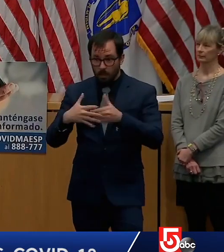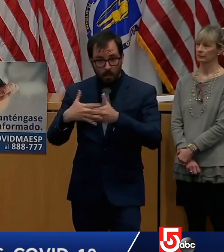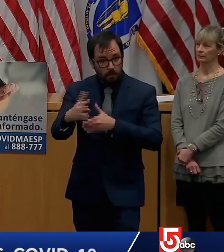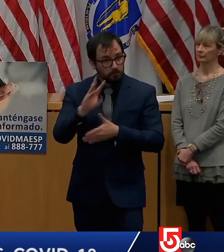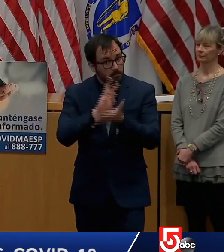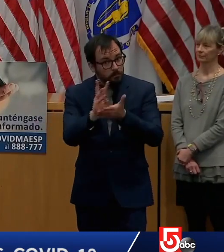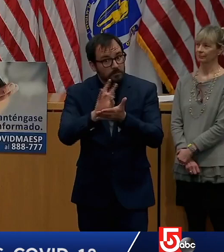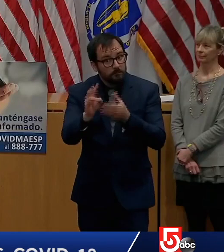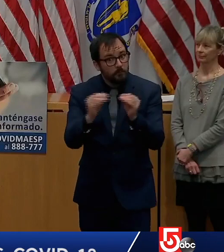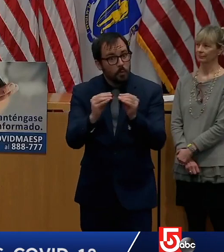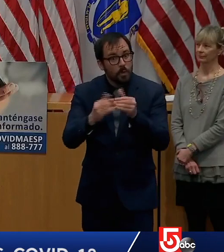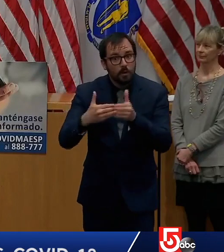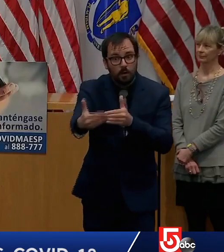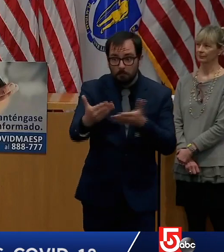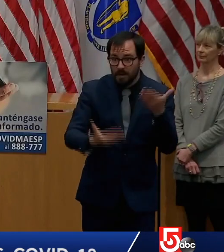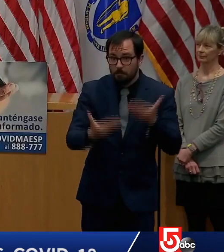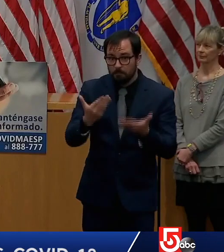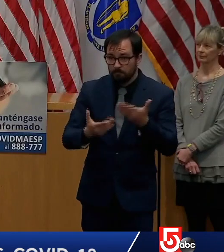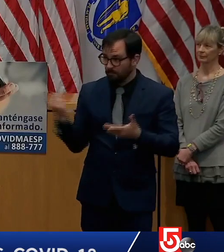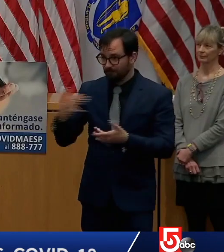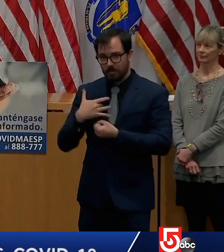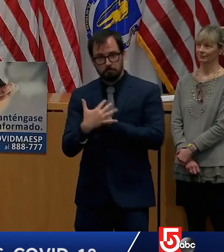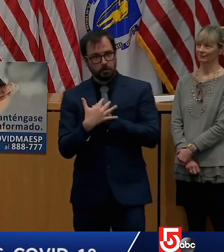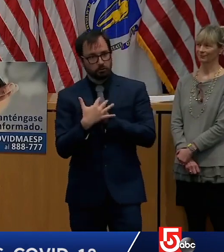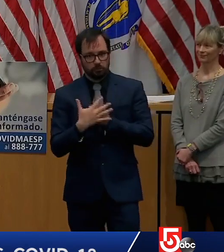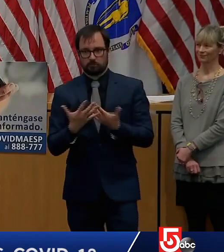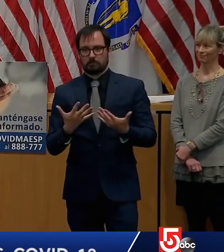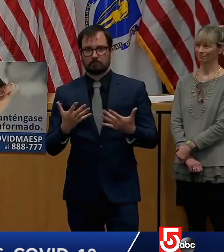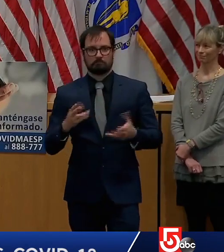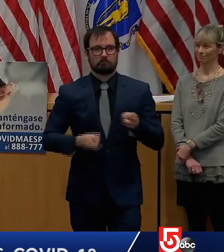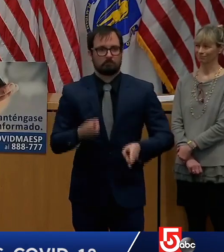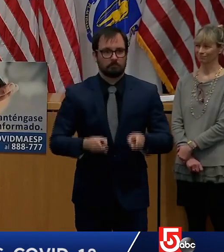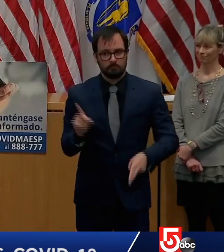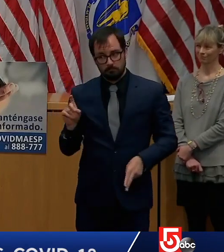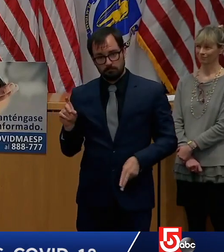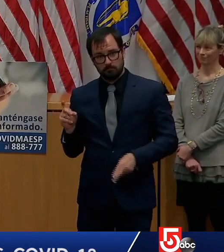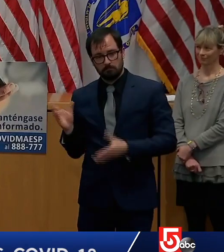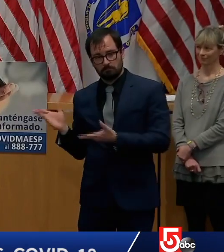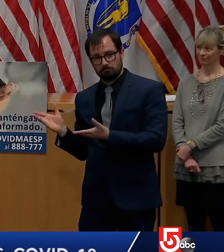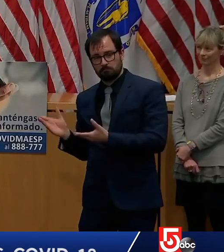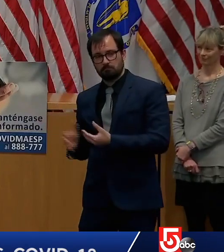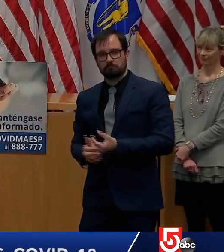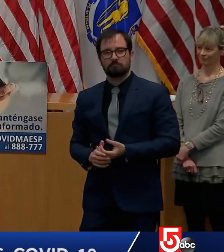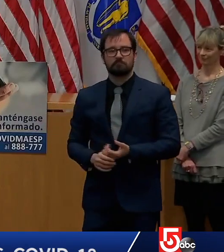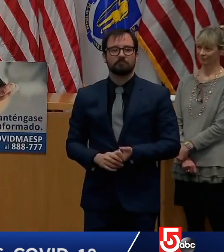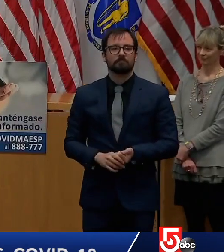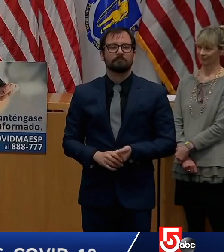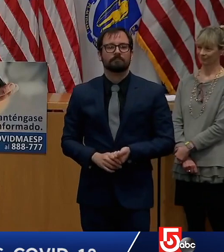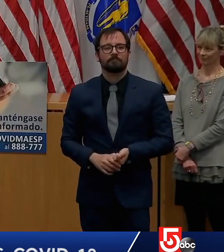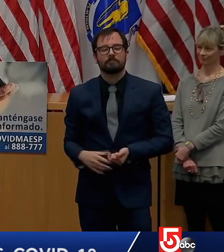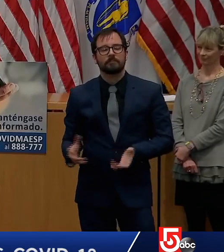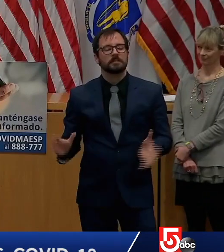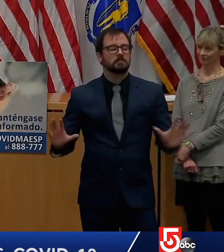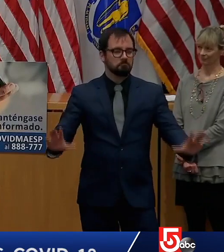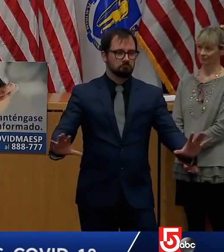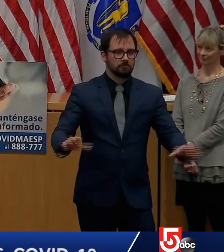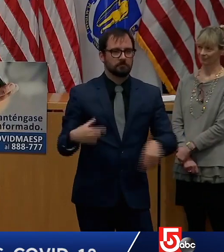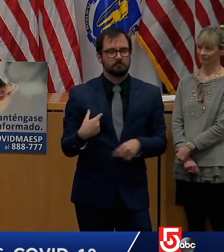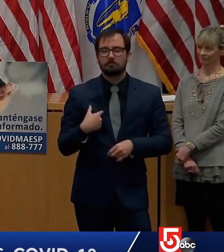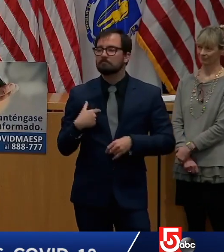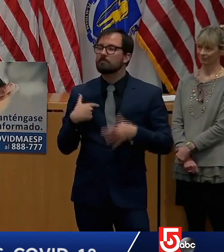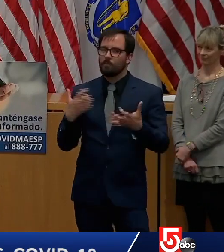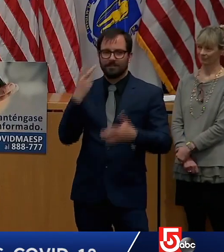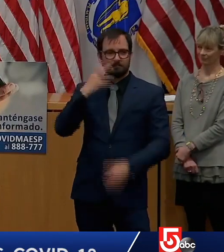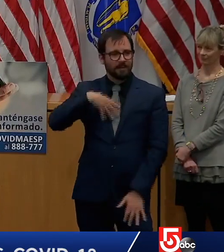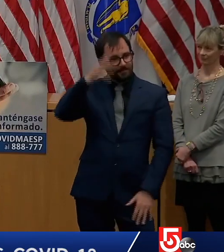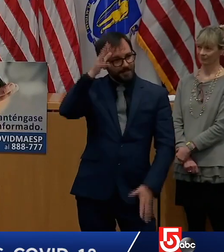Look, I think I want to see my dad, okay? I mean, on a very personal level, I understand what's going on with